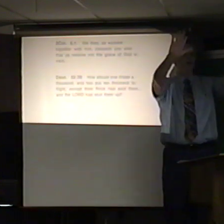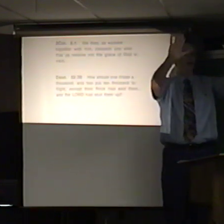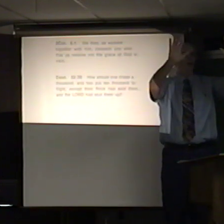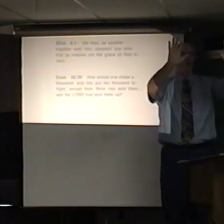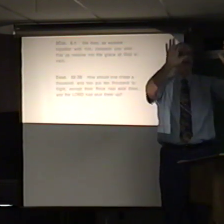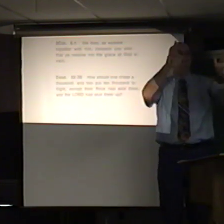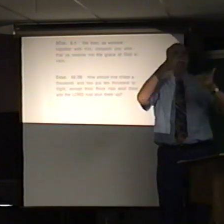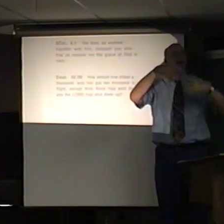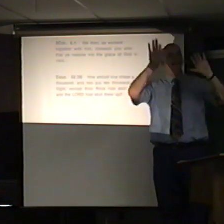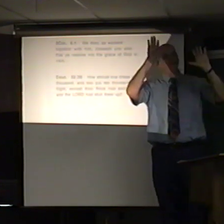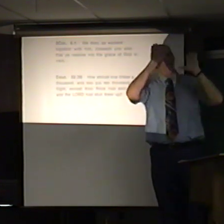Two.